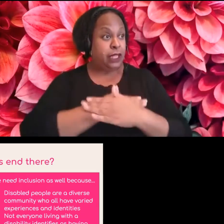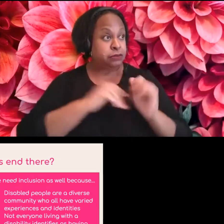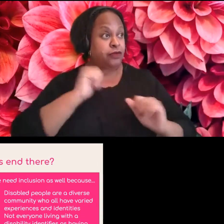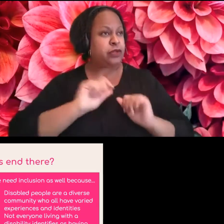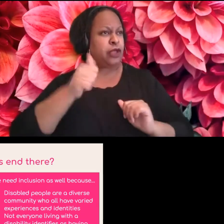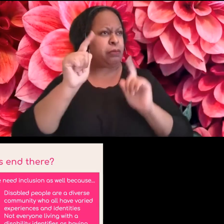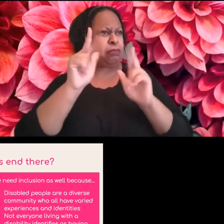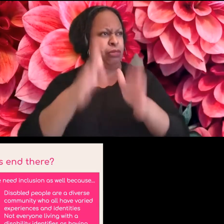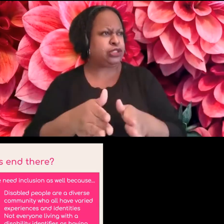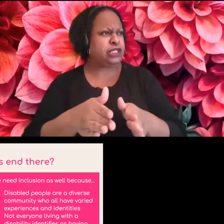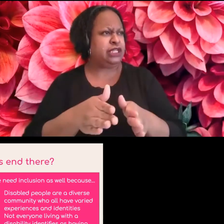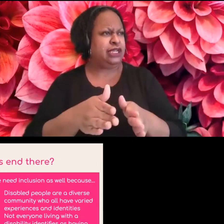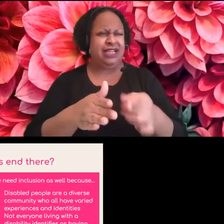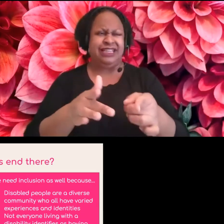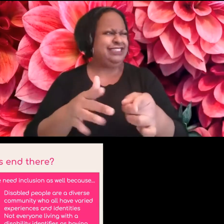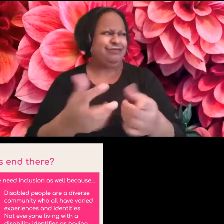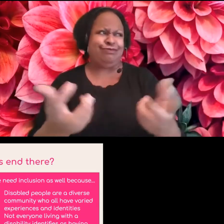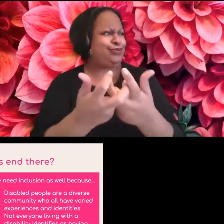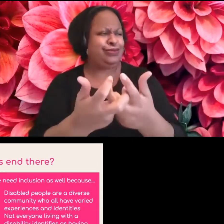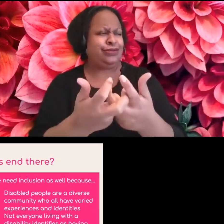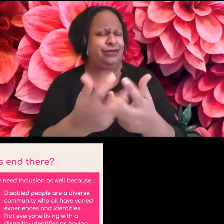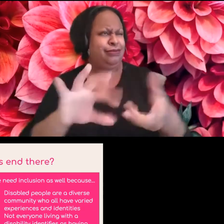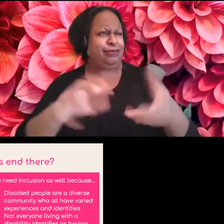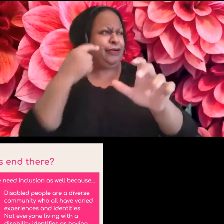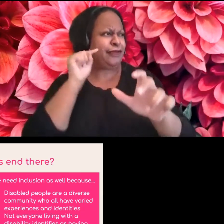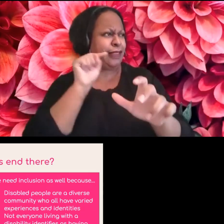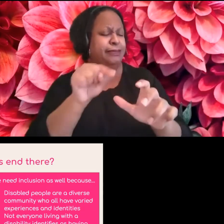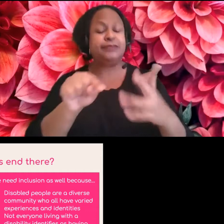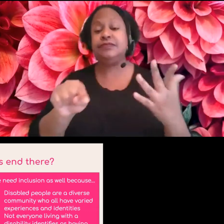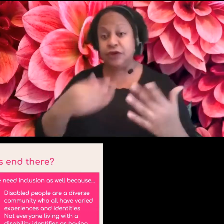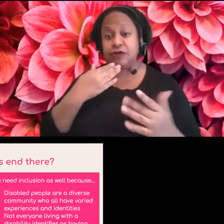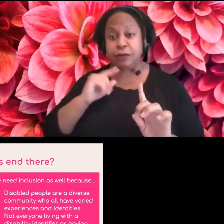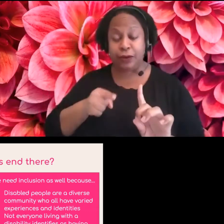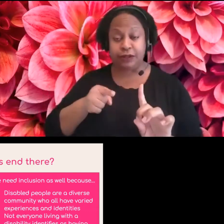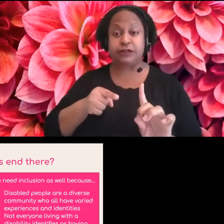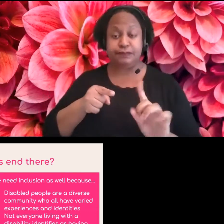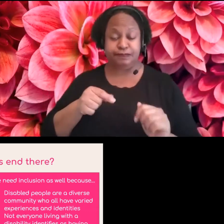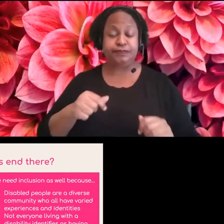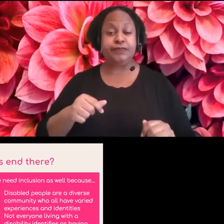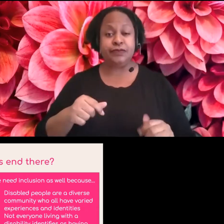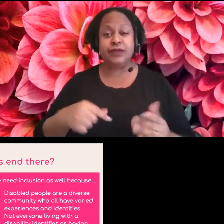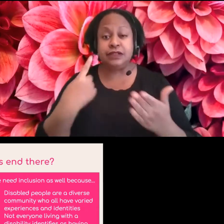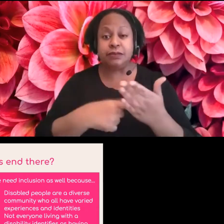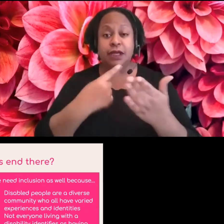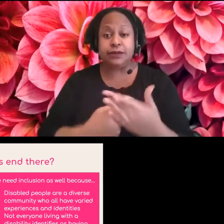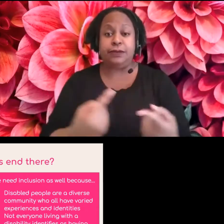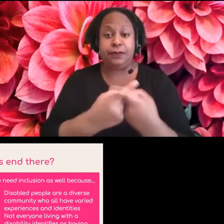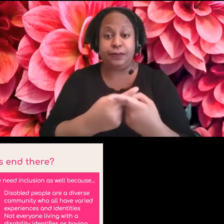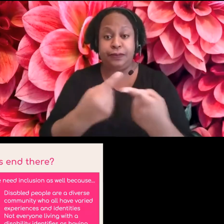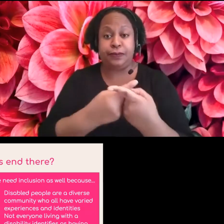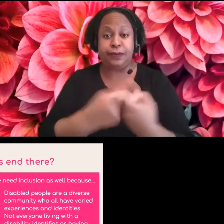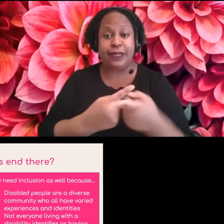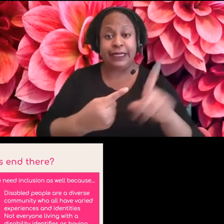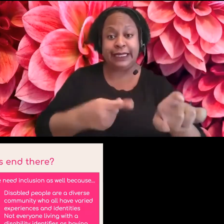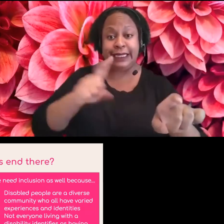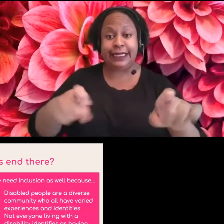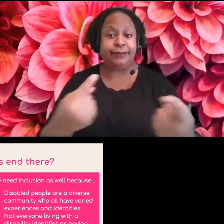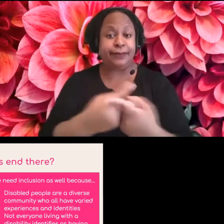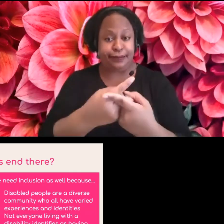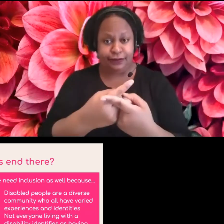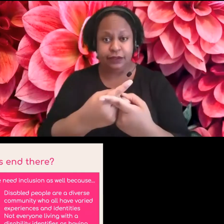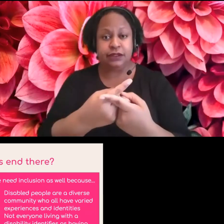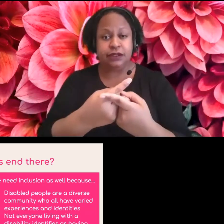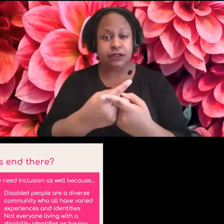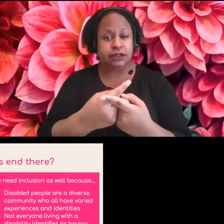that's a very good way to talk about access sometimes because you'll find a lot of competing needs, uh, with access. But